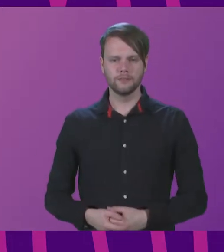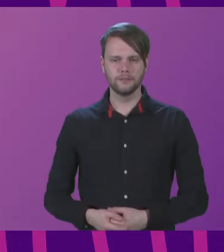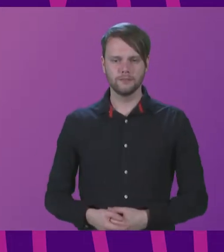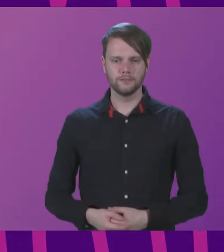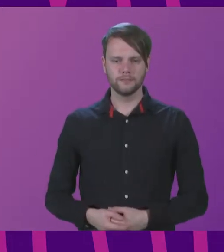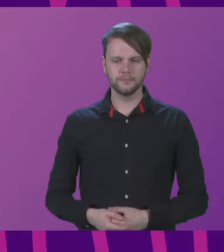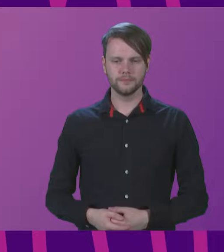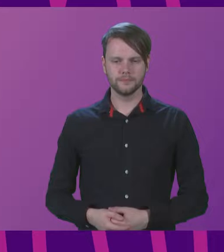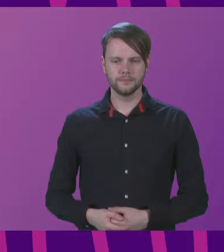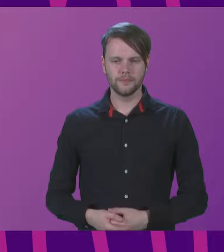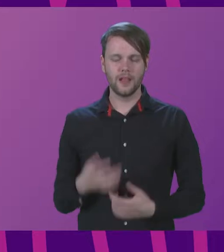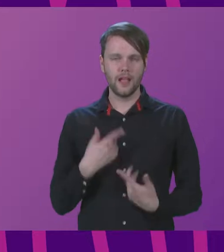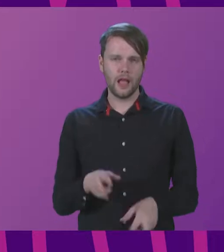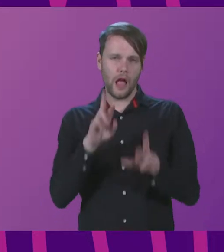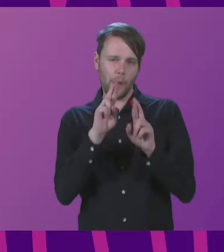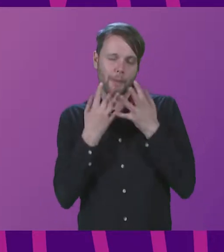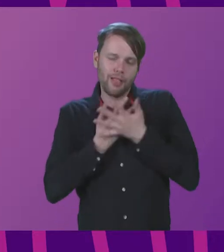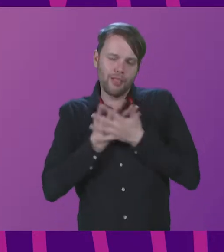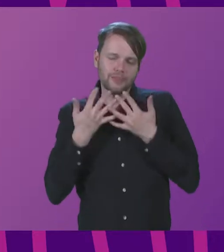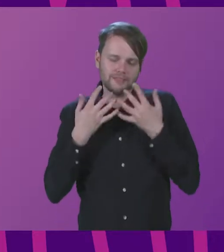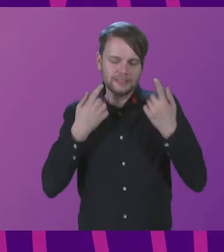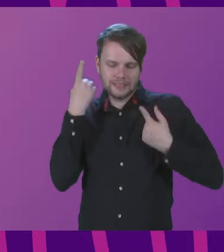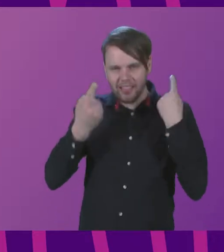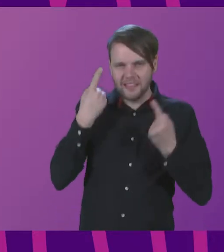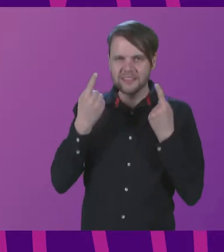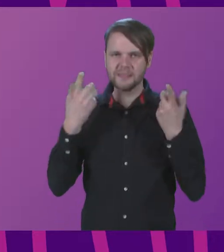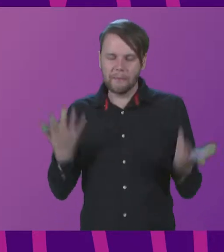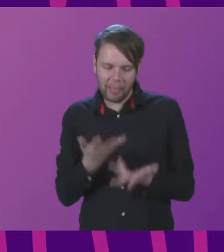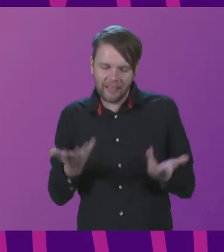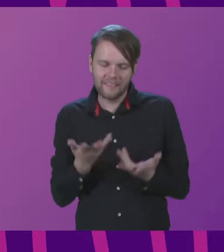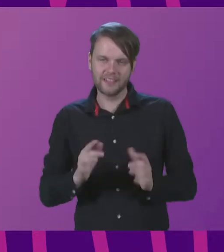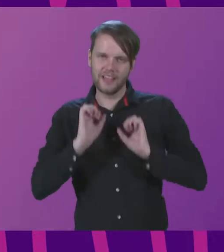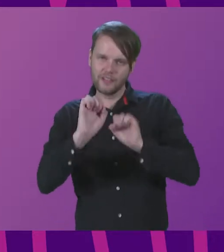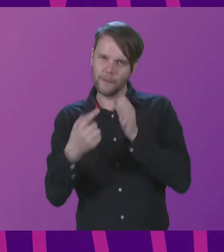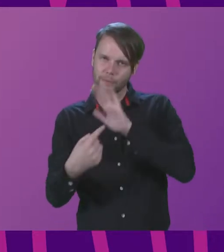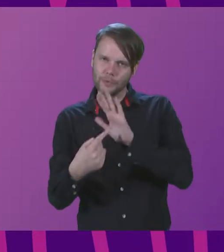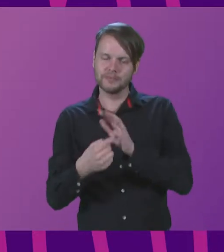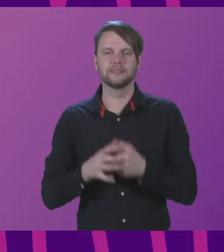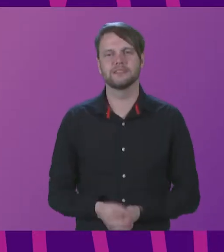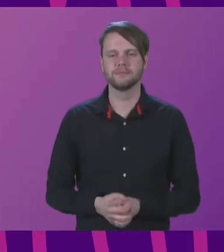I hope there's lots of silliness and playfulness involved in your importance.